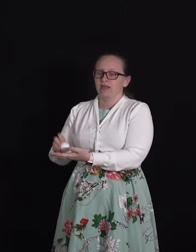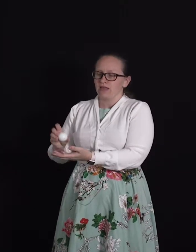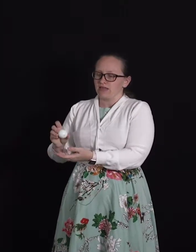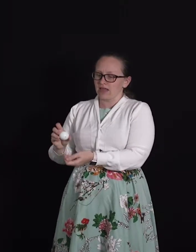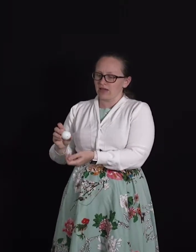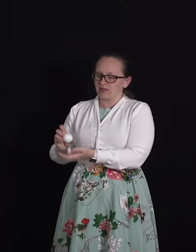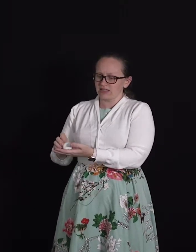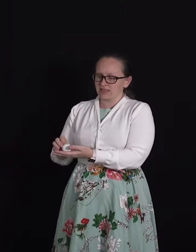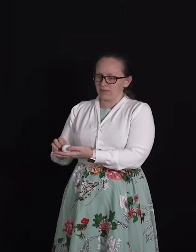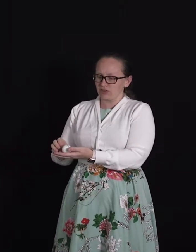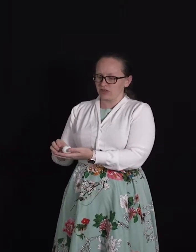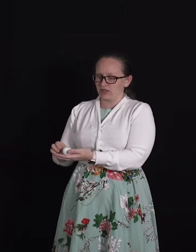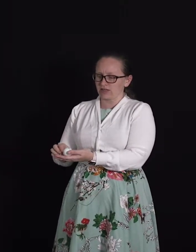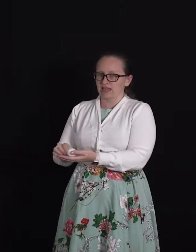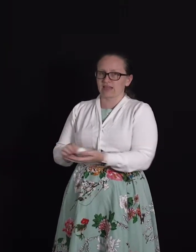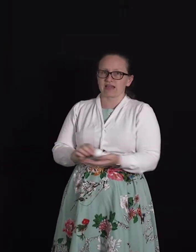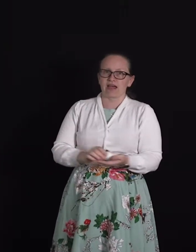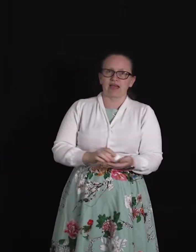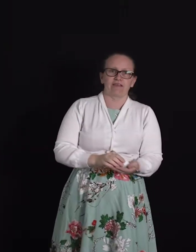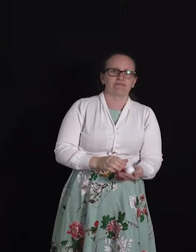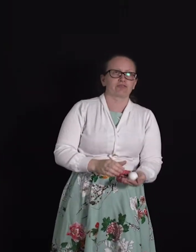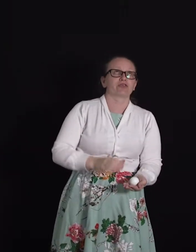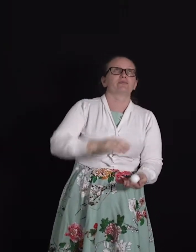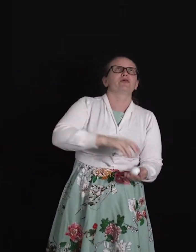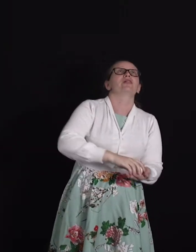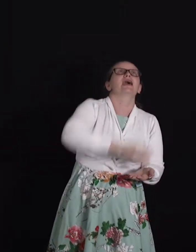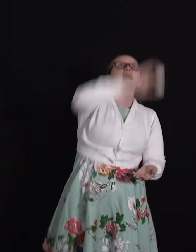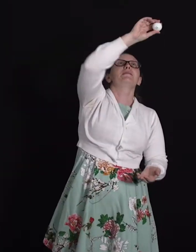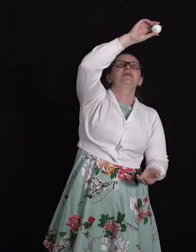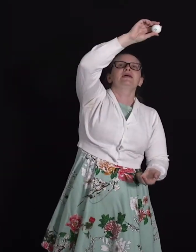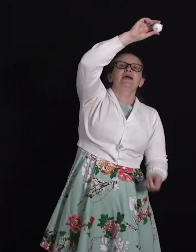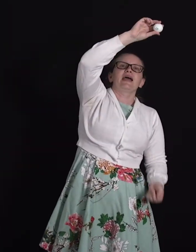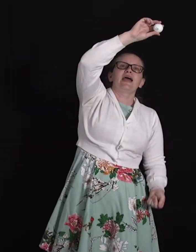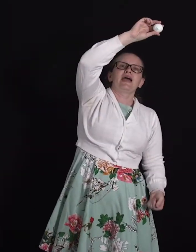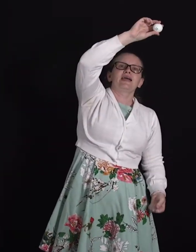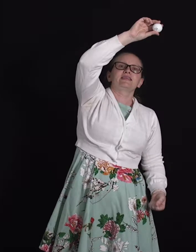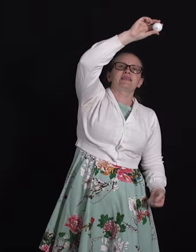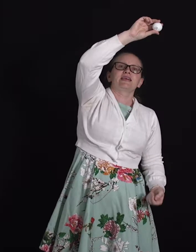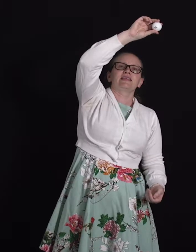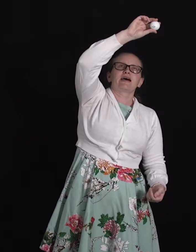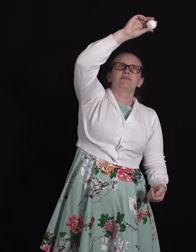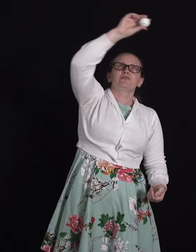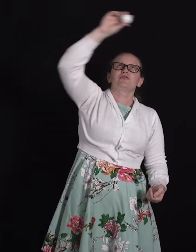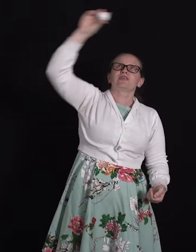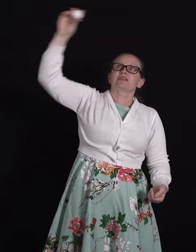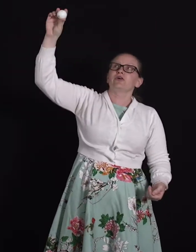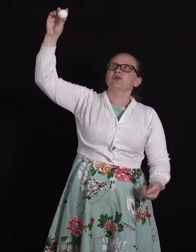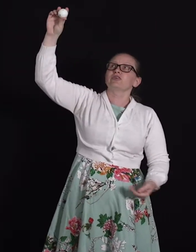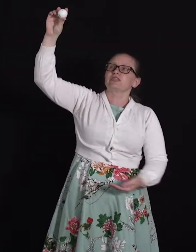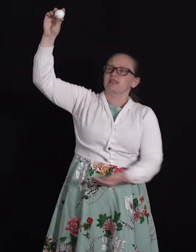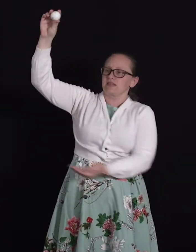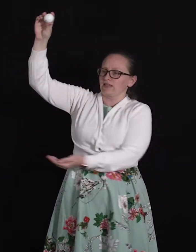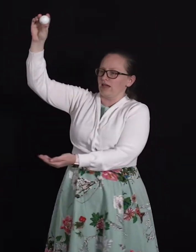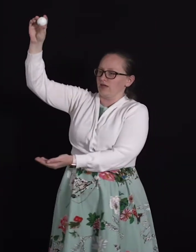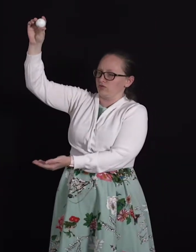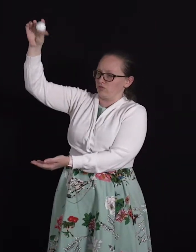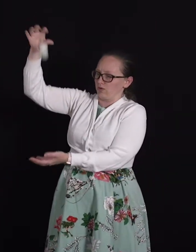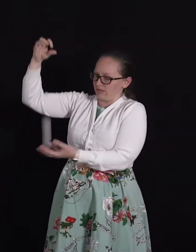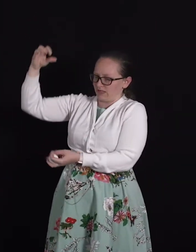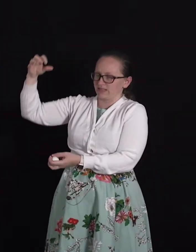Now let's imagine that I threw the ball up and then I moved it across then I dropped it